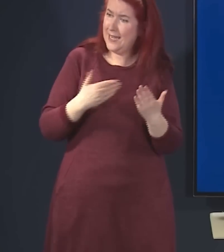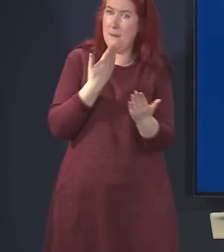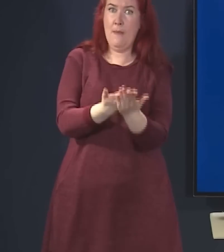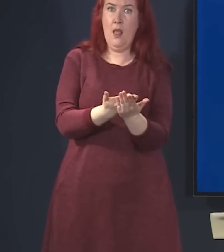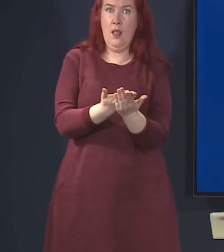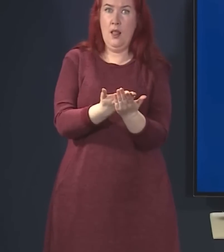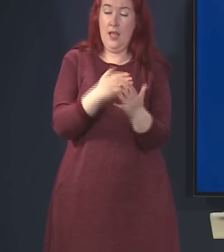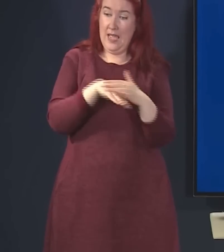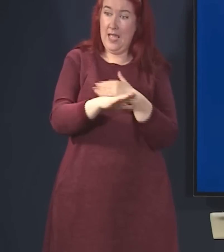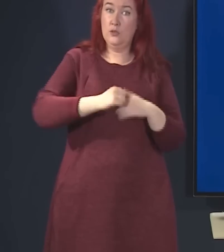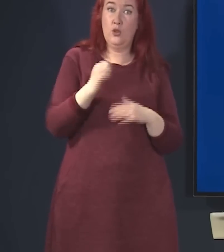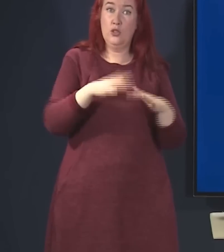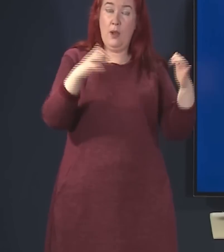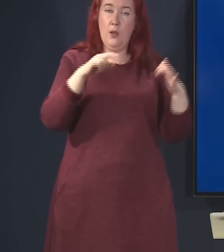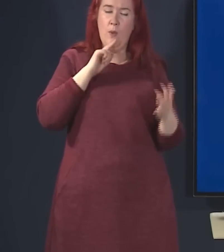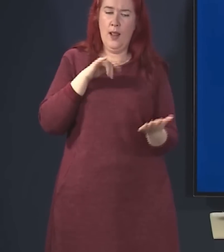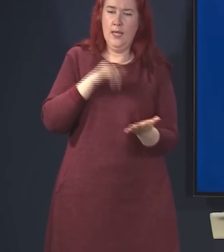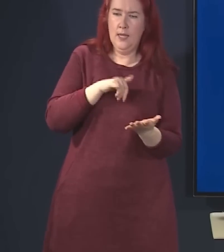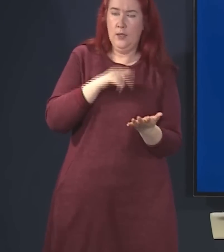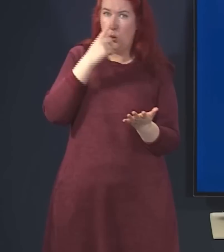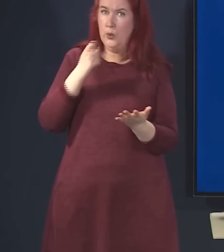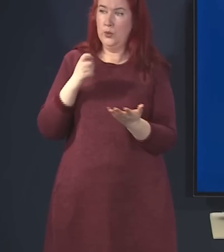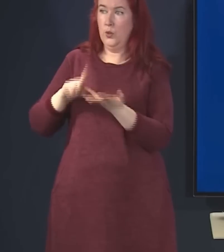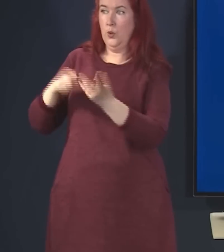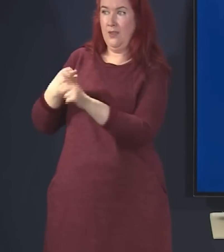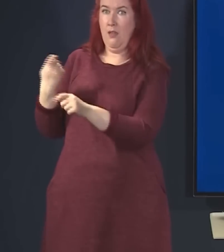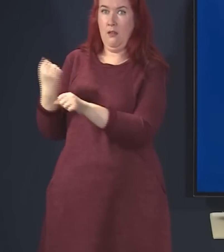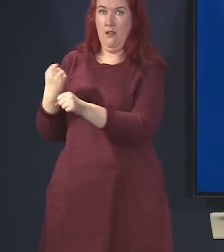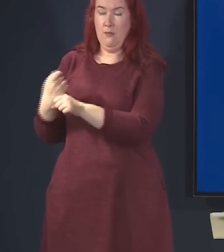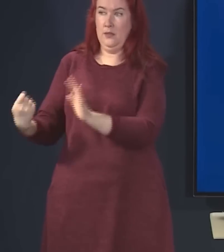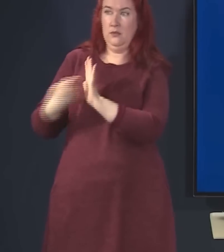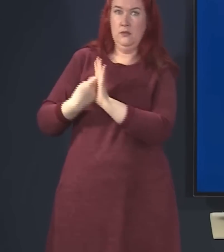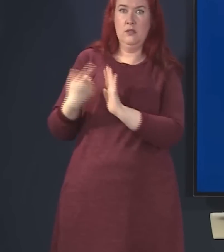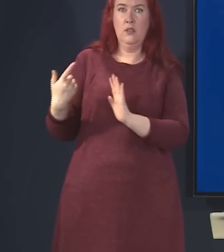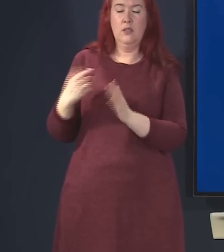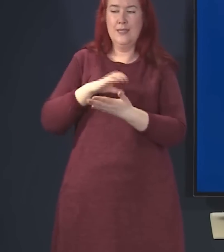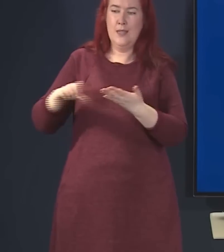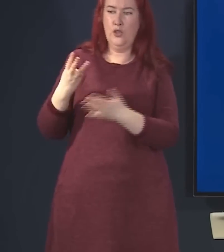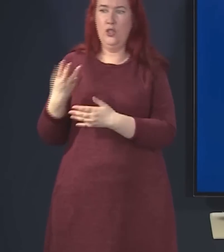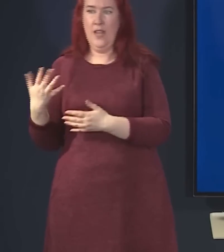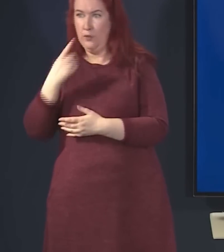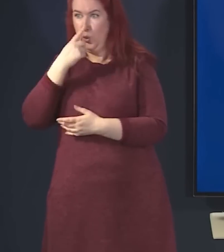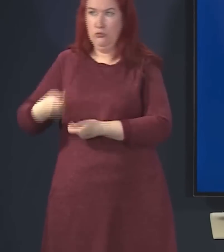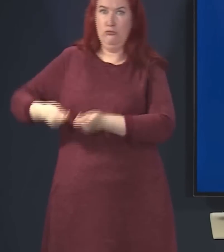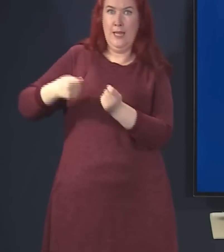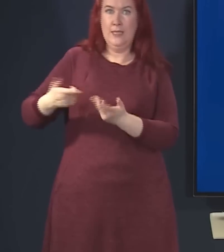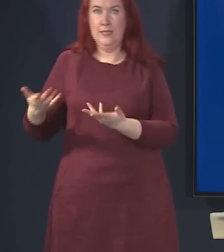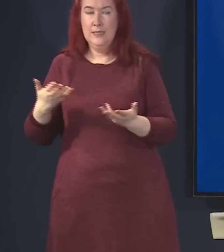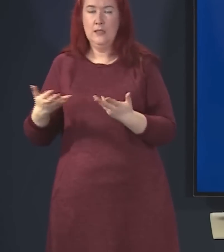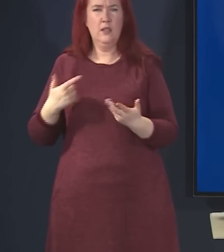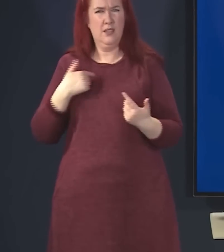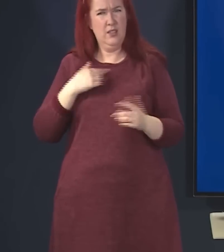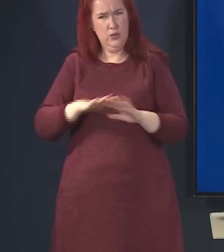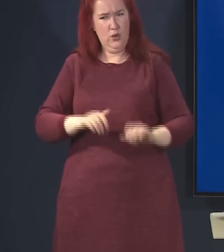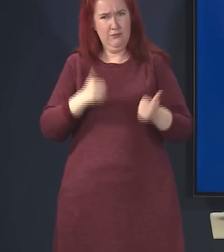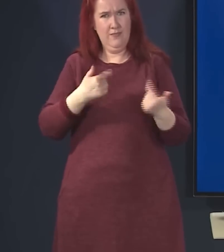the Scottish Parliament, there will be a doubt about whether a UK government could use section 35. And I don't think that is in anybody's interest, not in the interest of the legislators